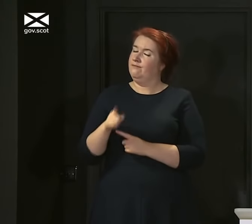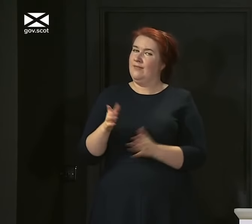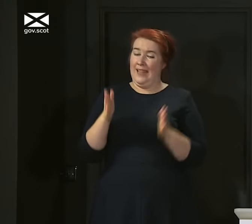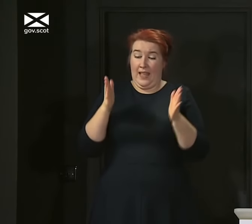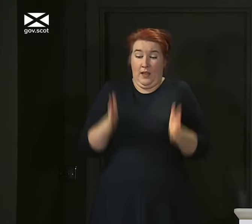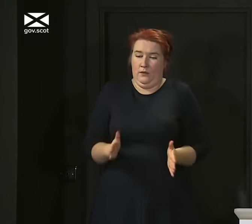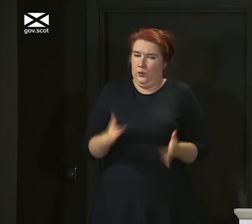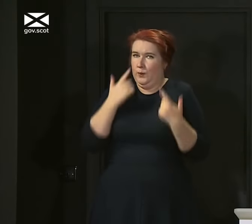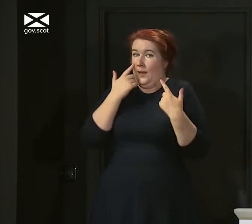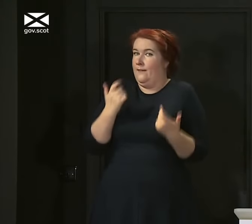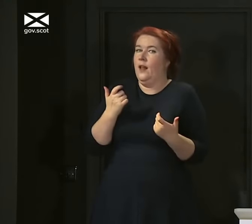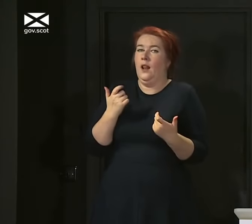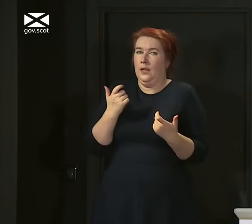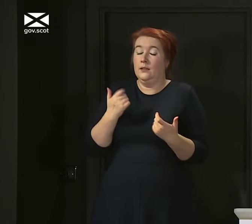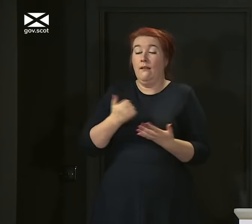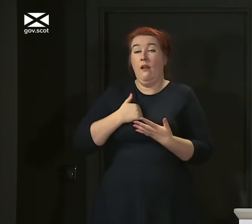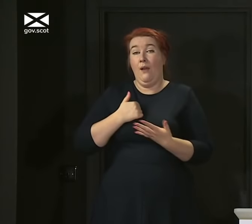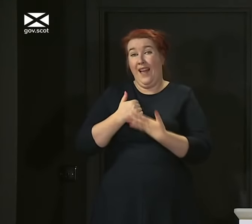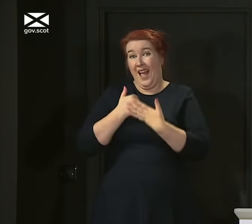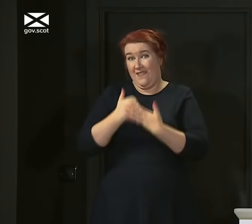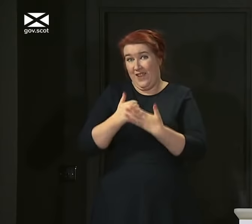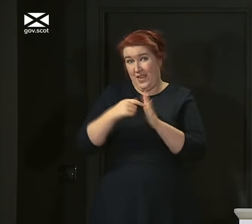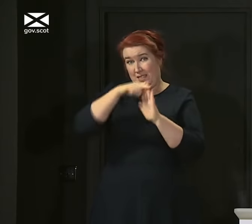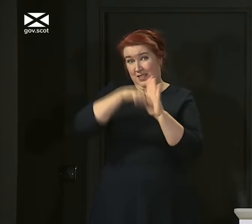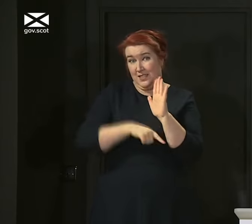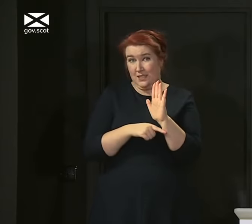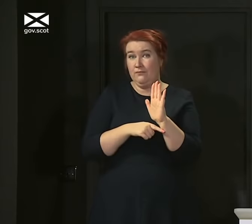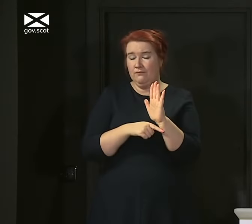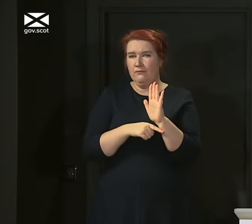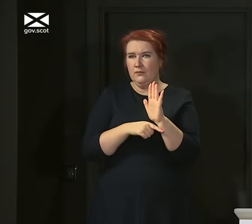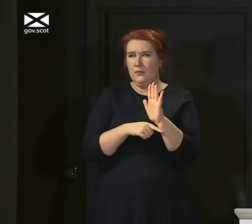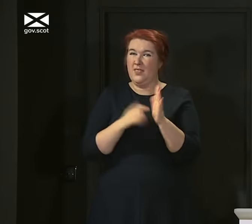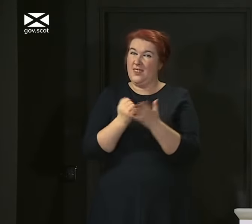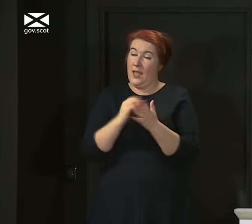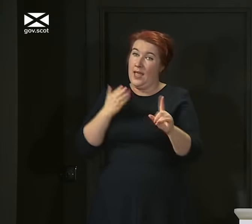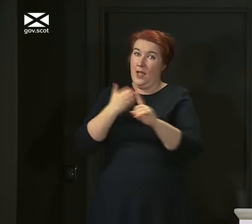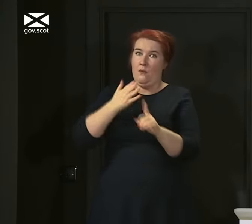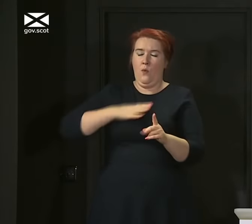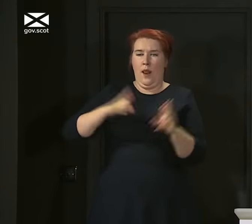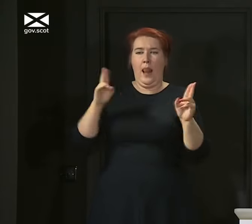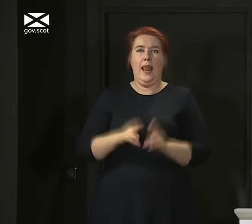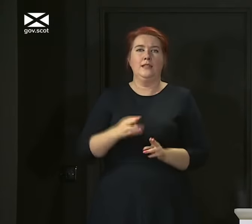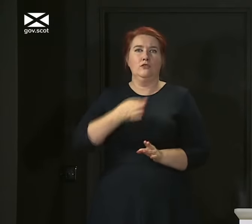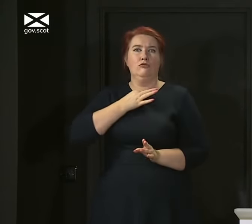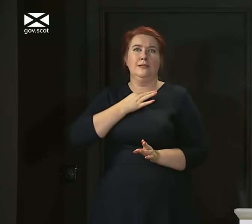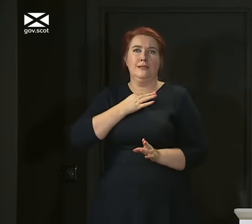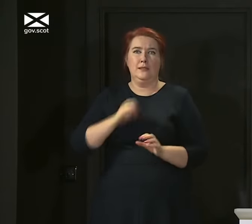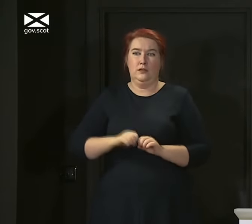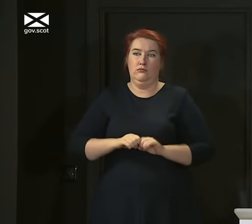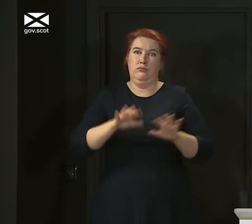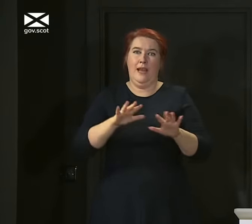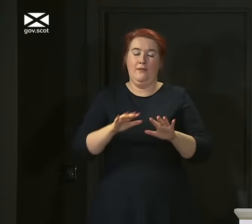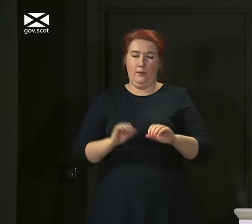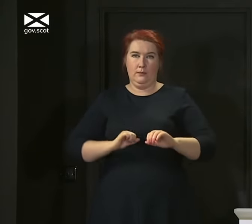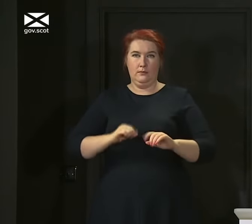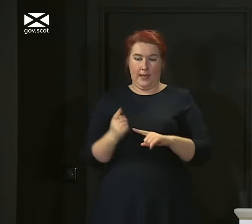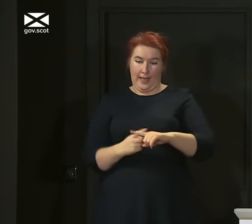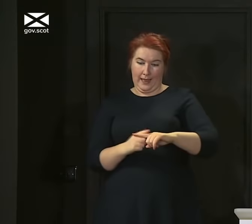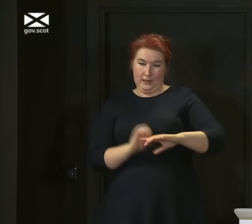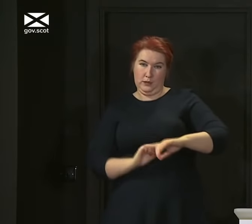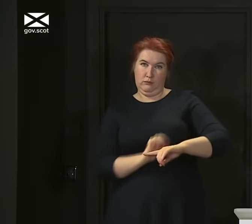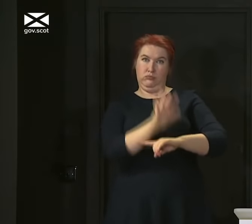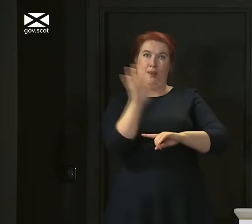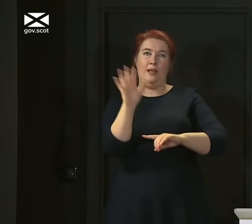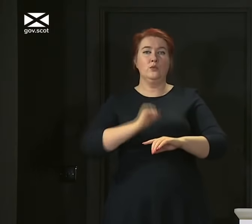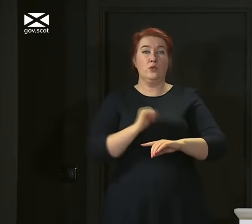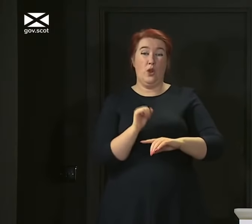precaution. Our advice is, of course, designed to minimise the risk of spread from England into Scotland, but it